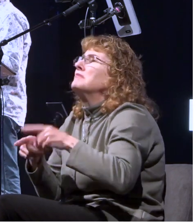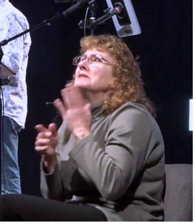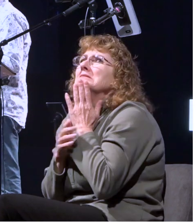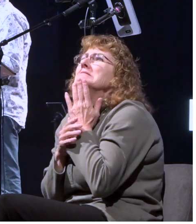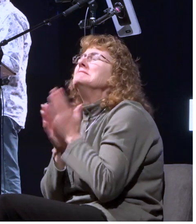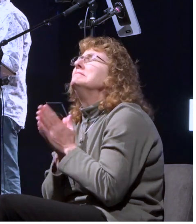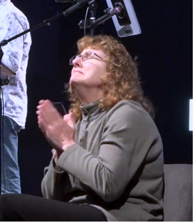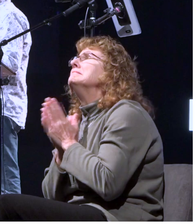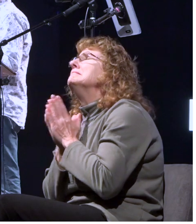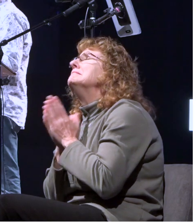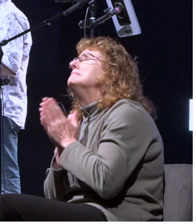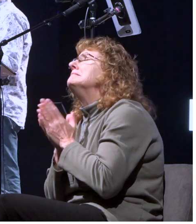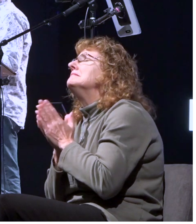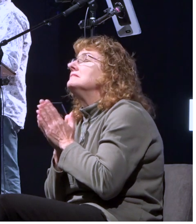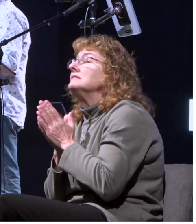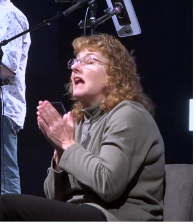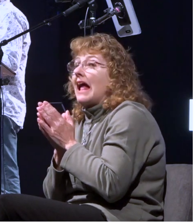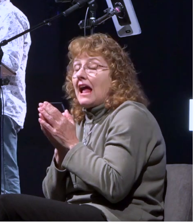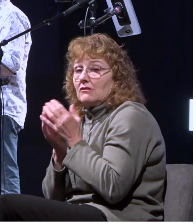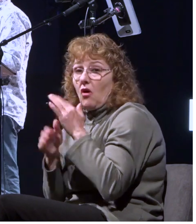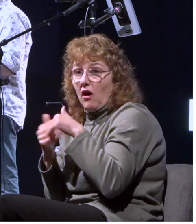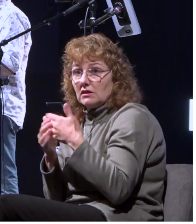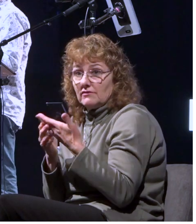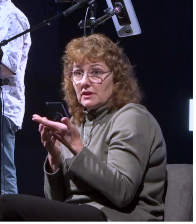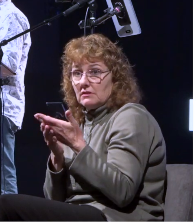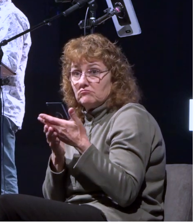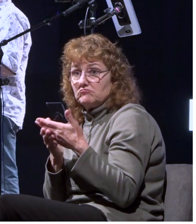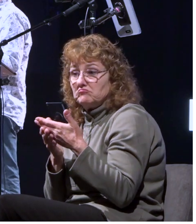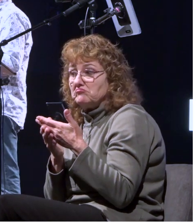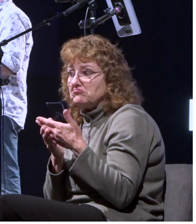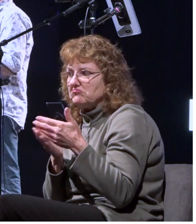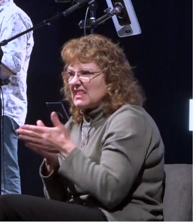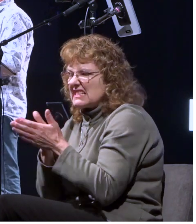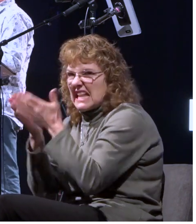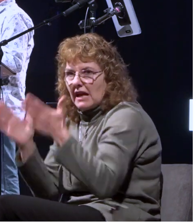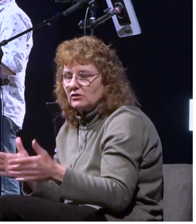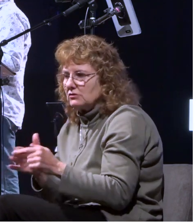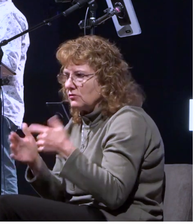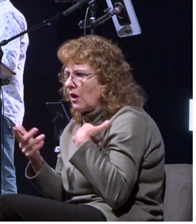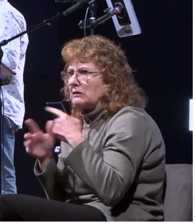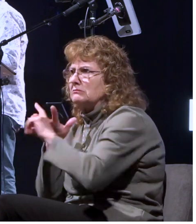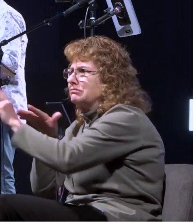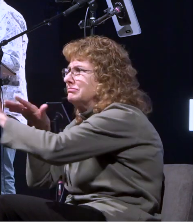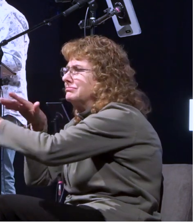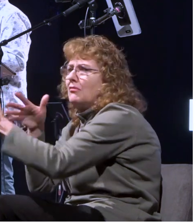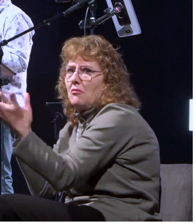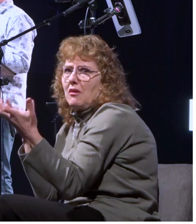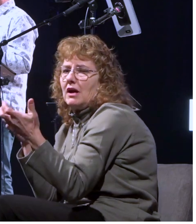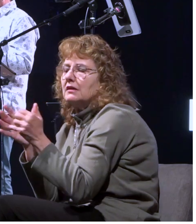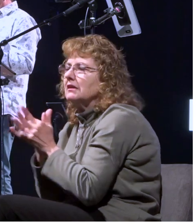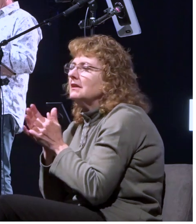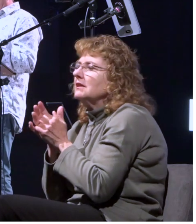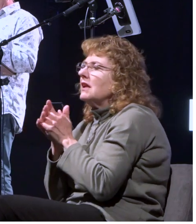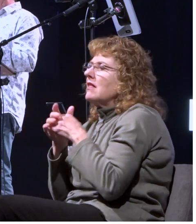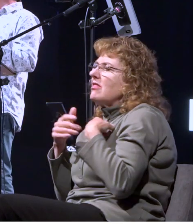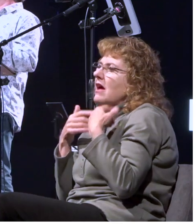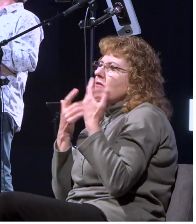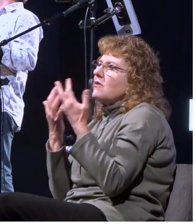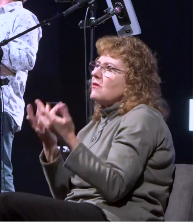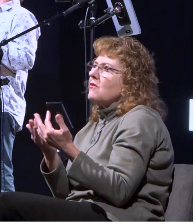escape from the ship when they had let down the skiff into the sea under pretense of putting out anchors from the